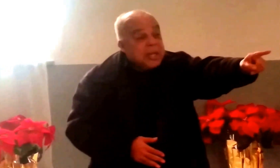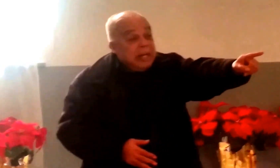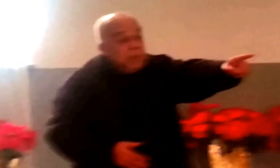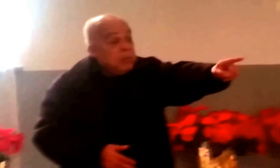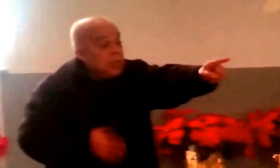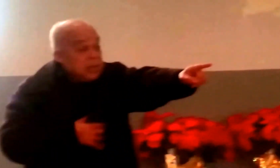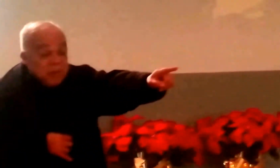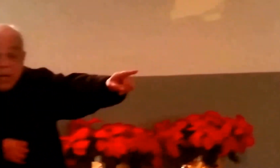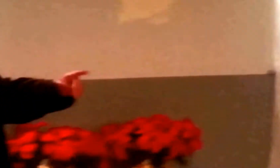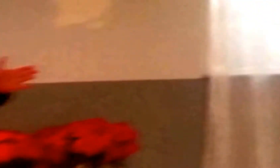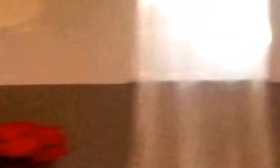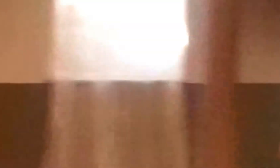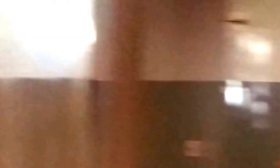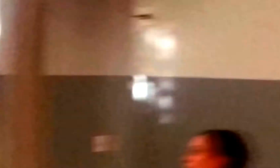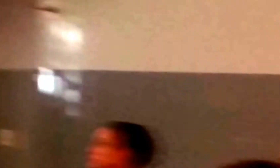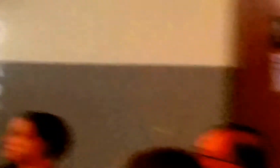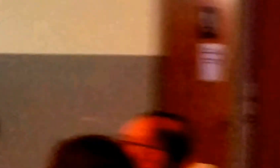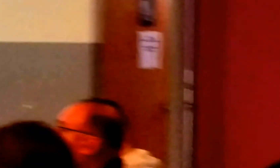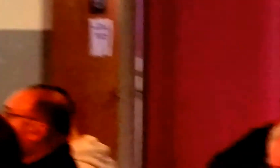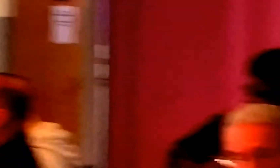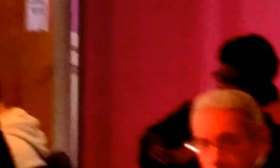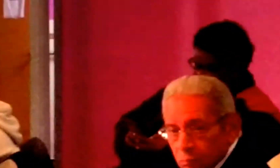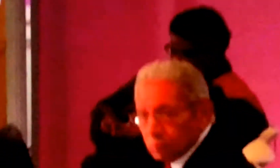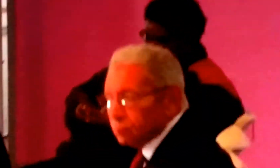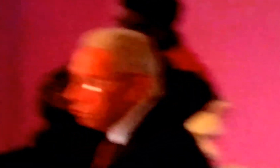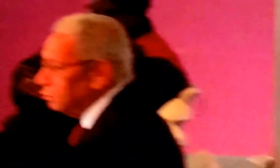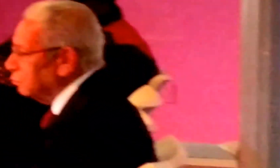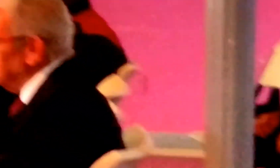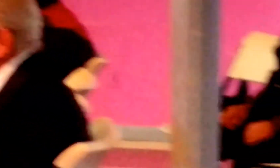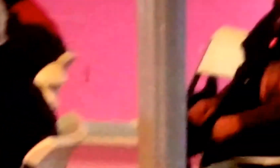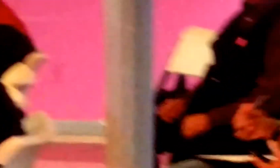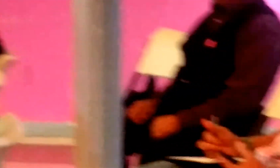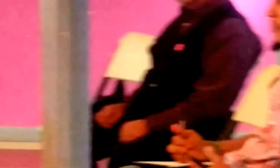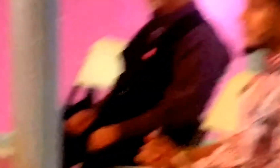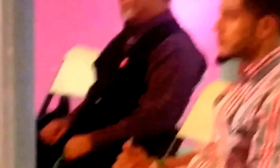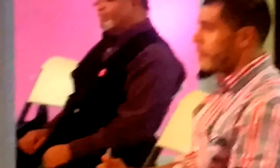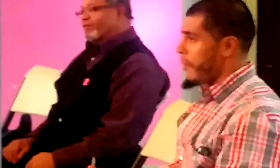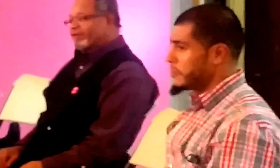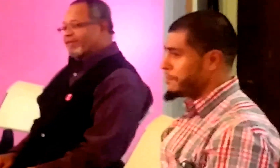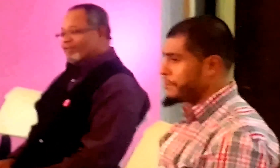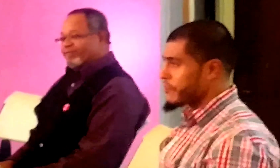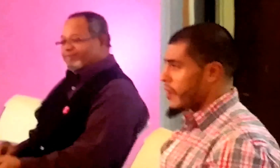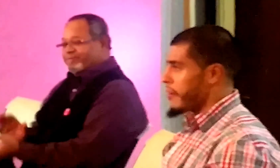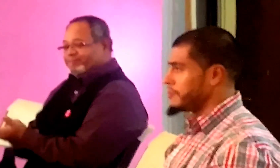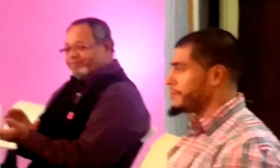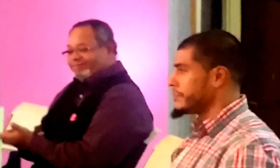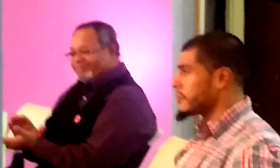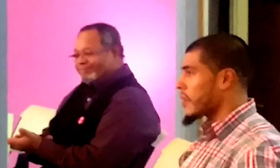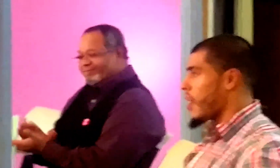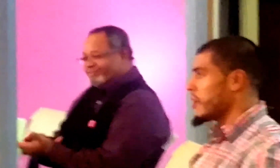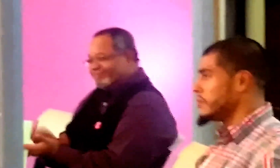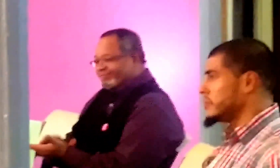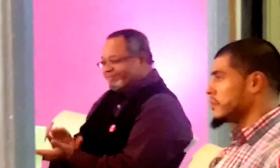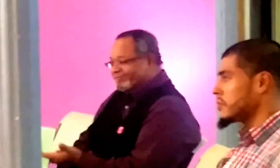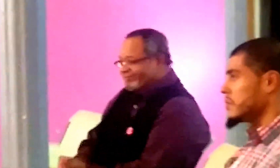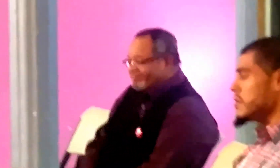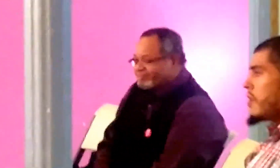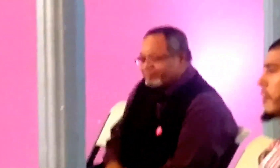came in when we, great young people organized throughout police misconduct. We have a lot of other folks here who organize in their